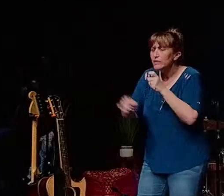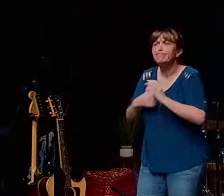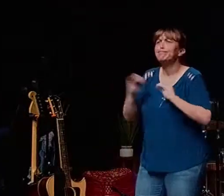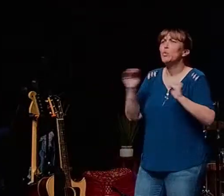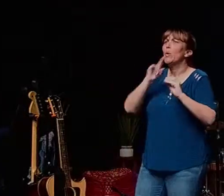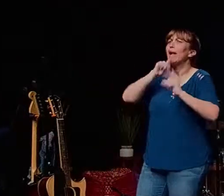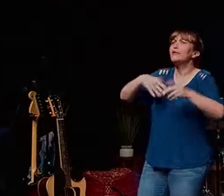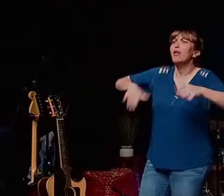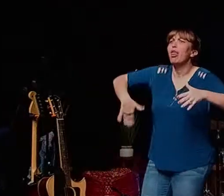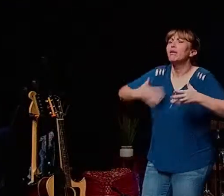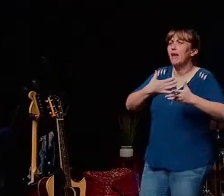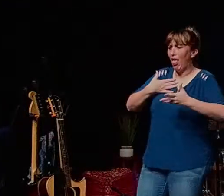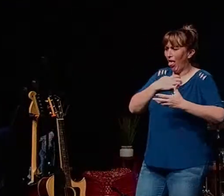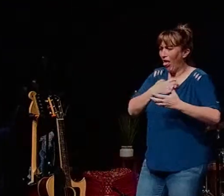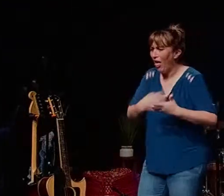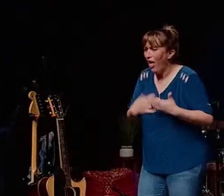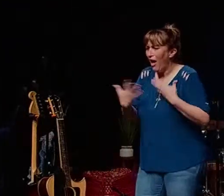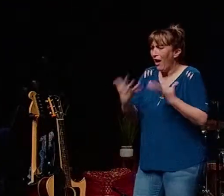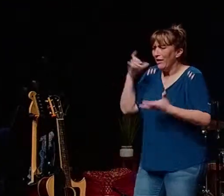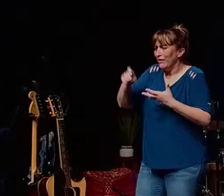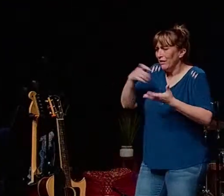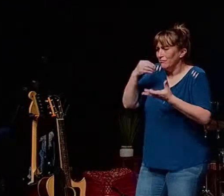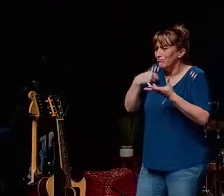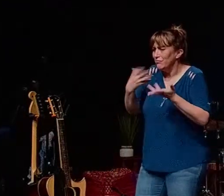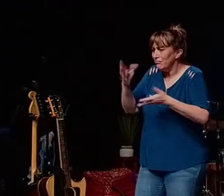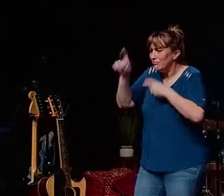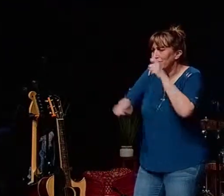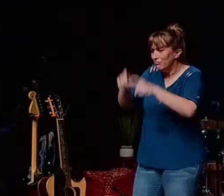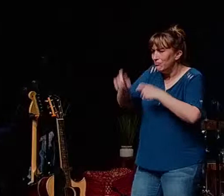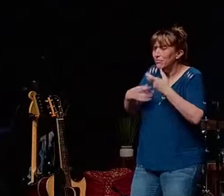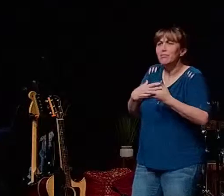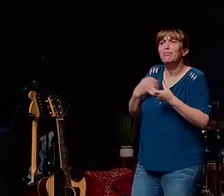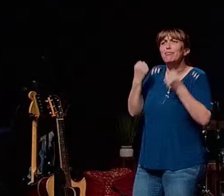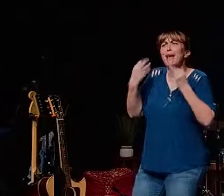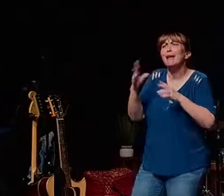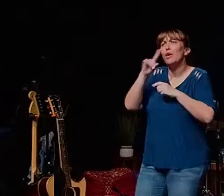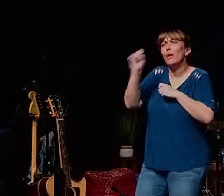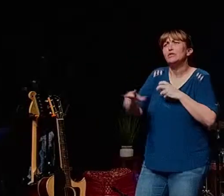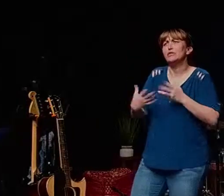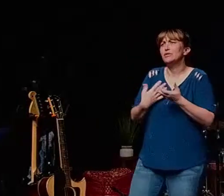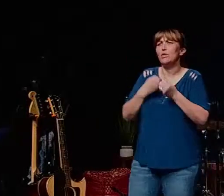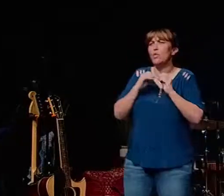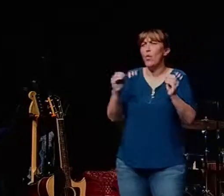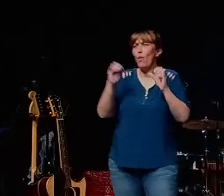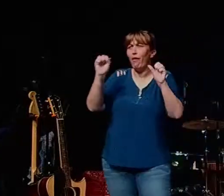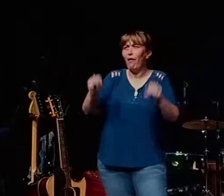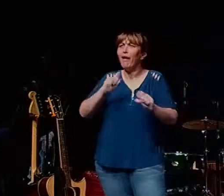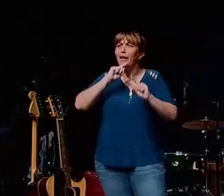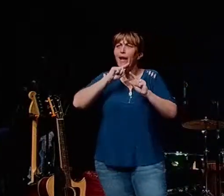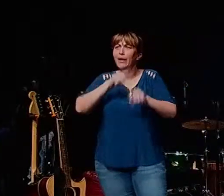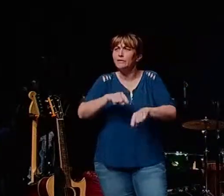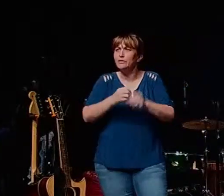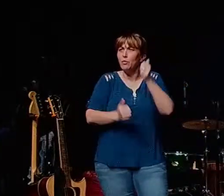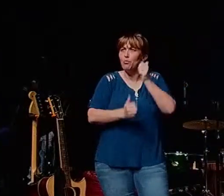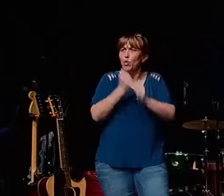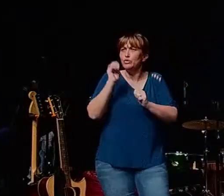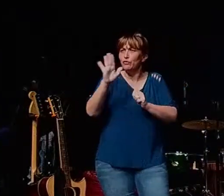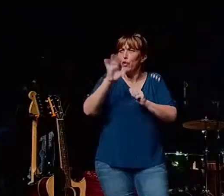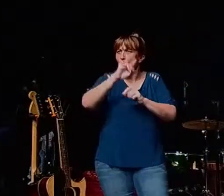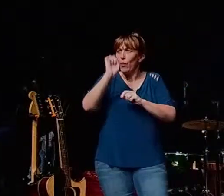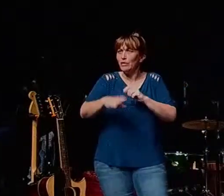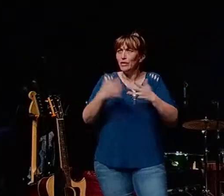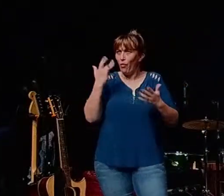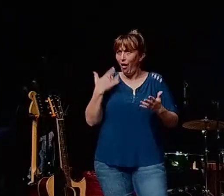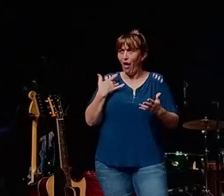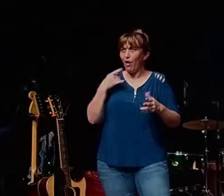in that desperate state right you have way more questions than answers and no one can ever possibly answer most of your questions because you're